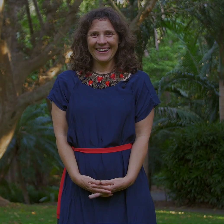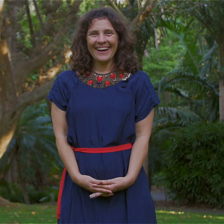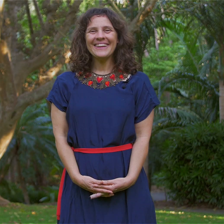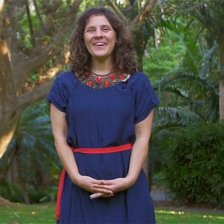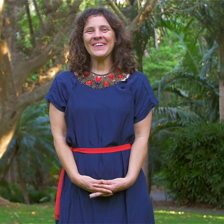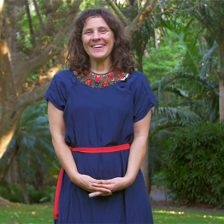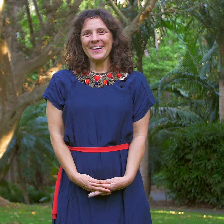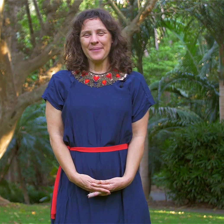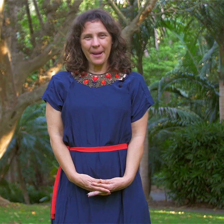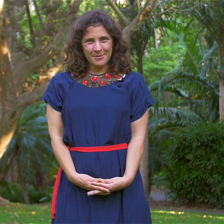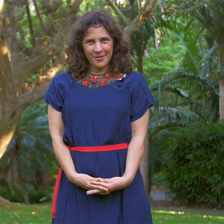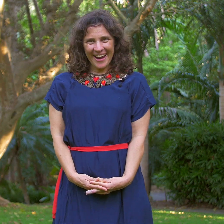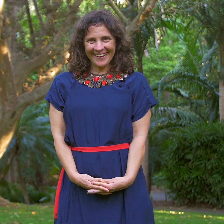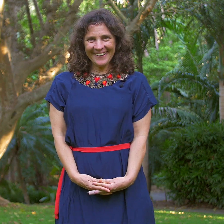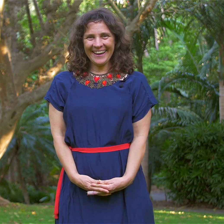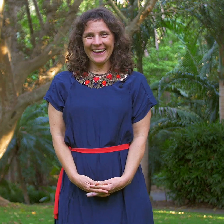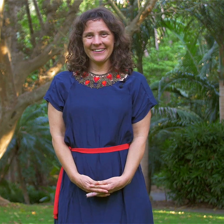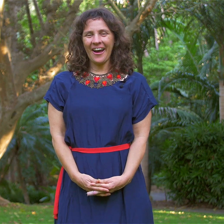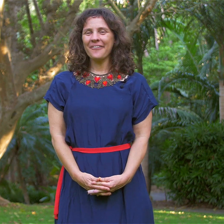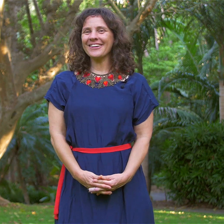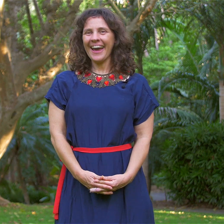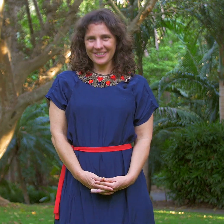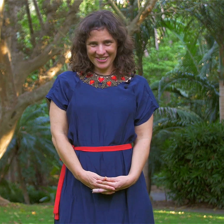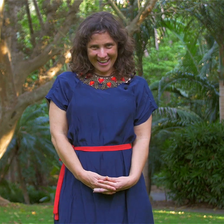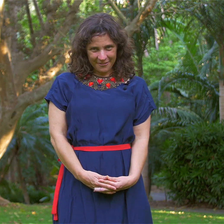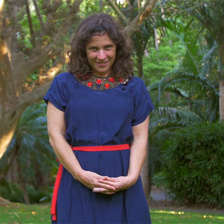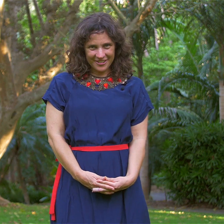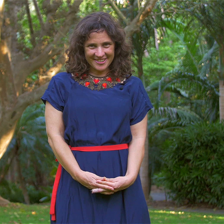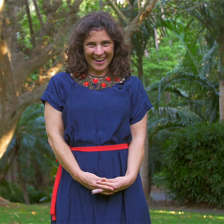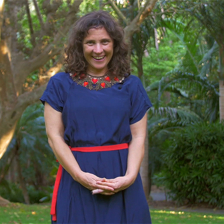Hello, my name is Marika and I would like to share with you today